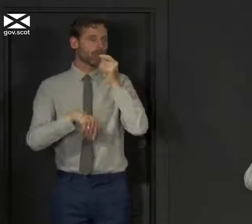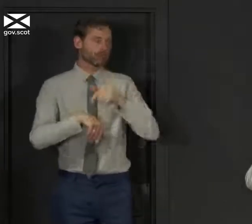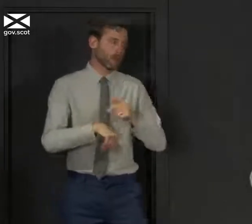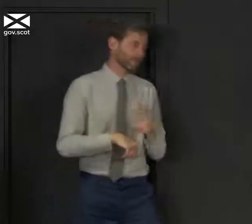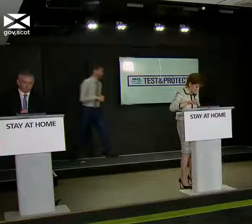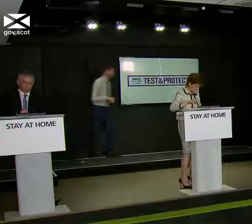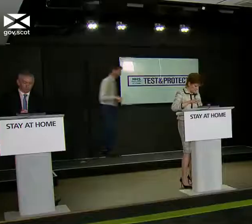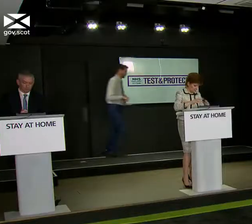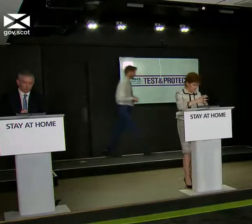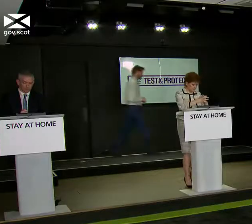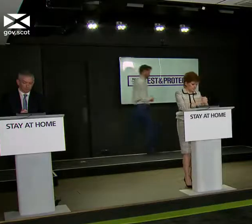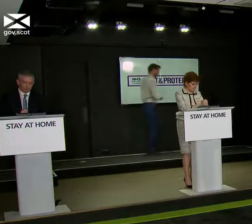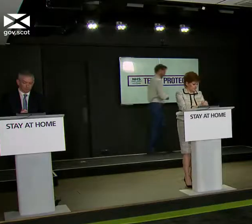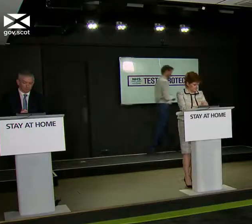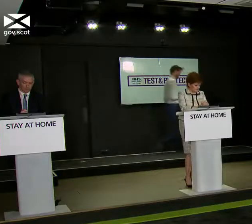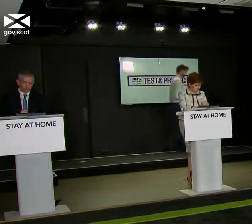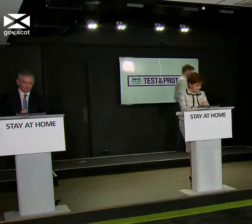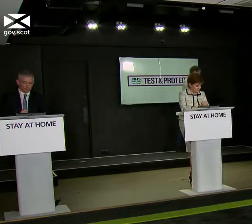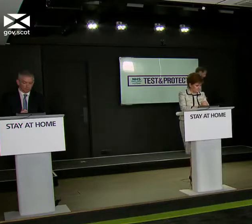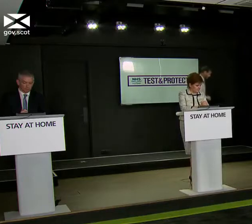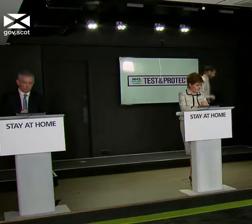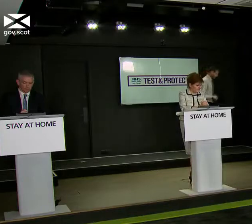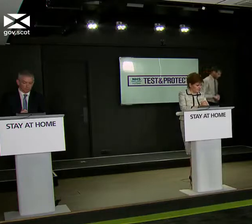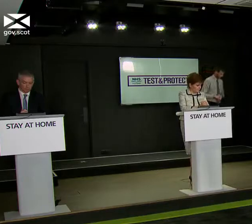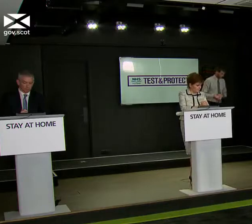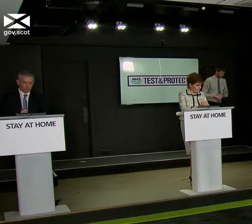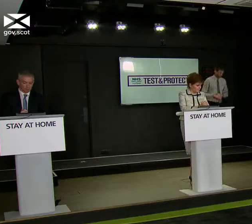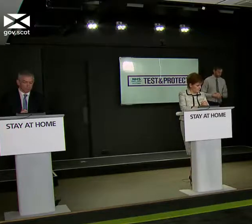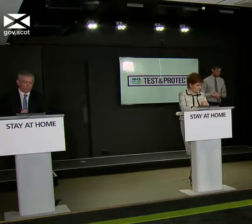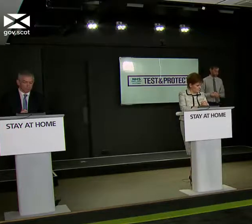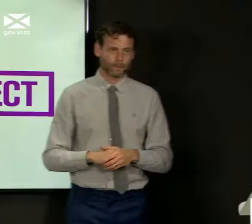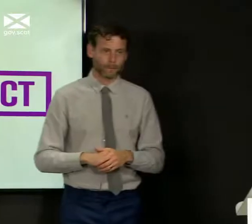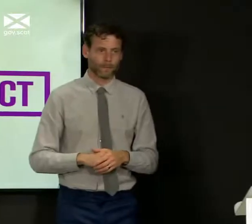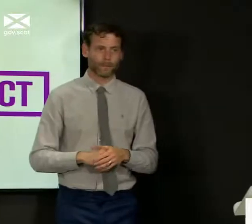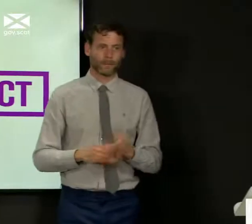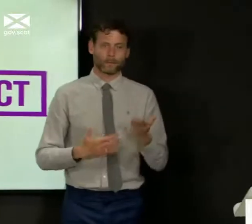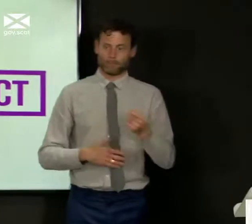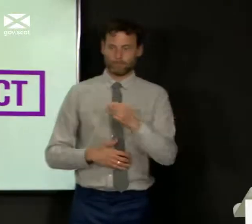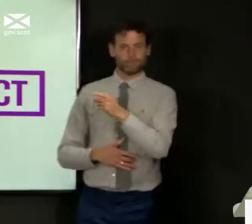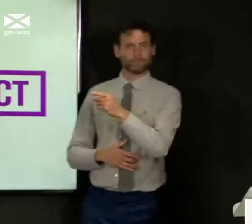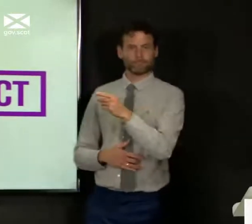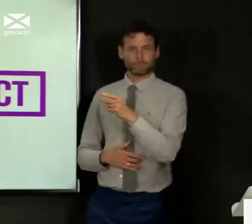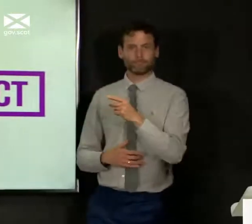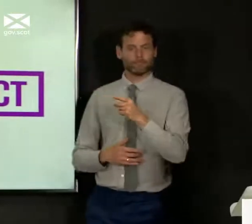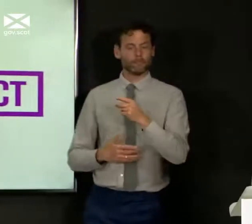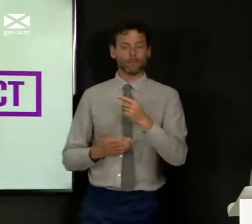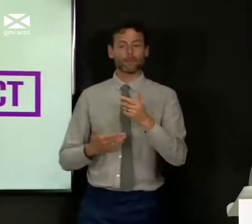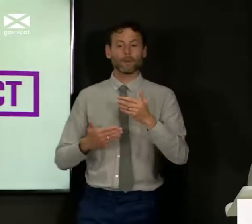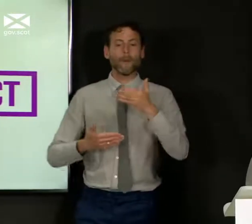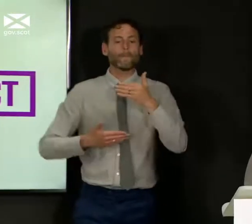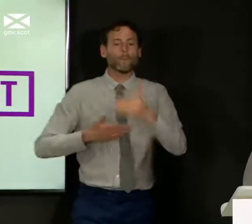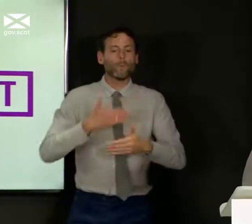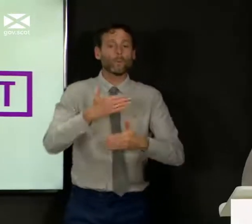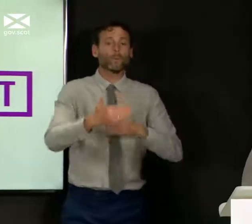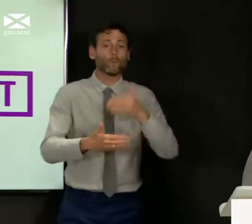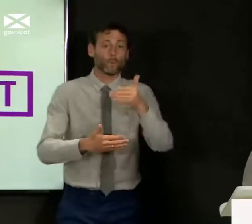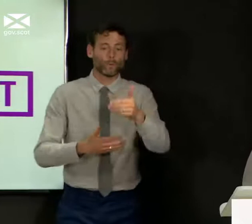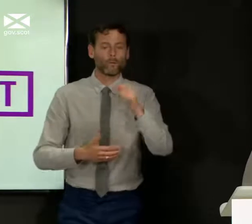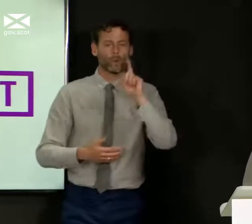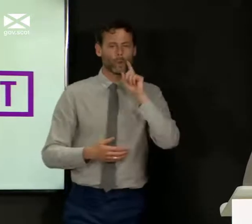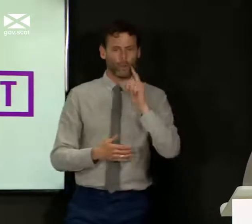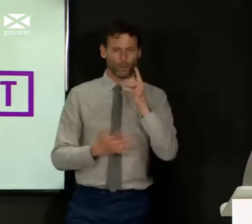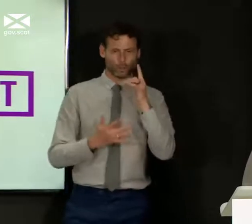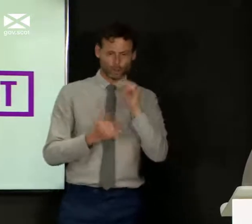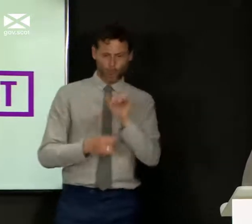Jean? As the First Minister said, we're looking at exactly what data we will publish and with what frequency so that it